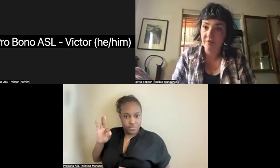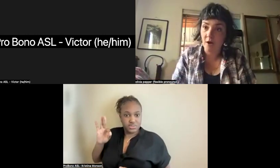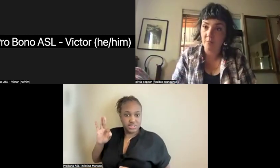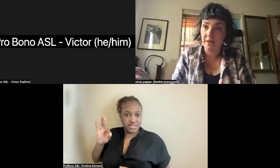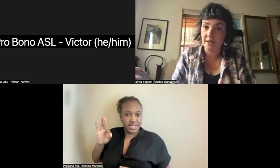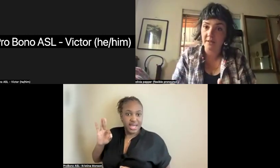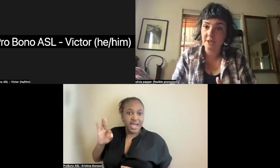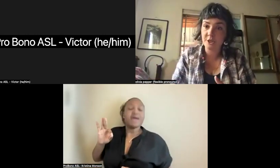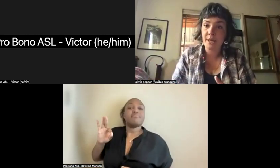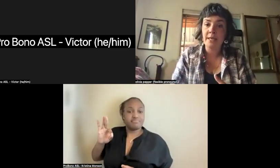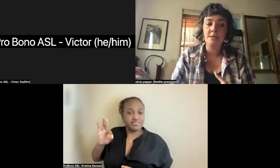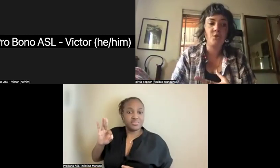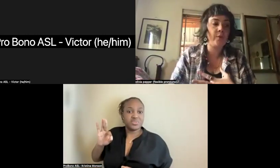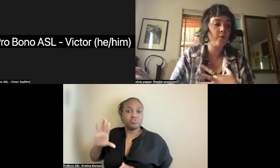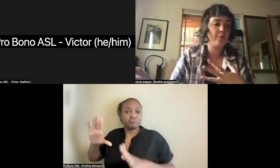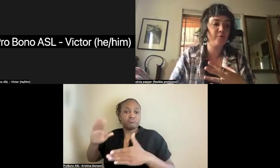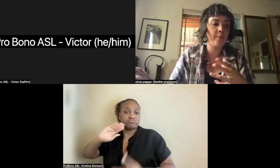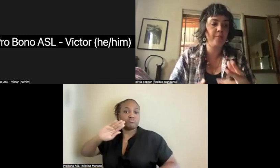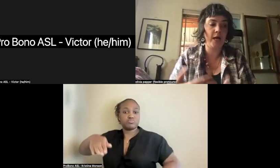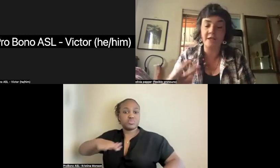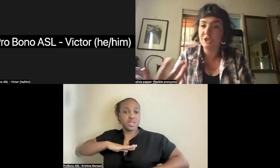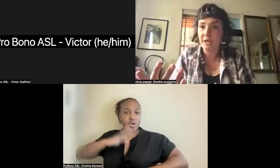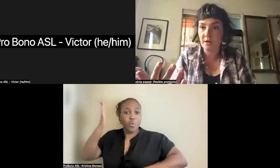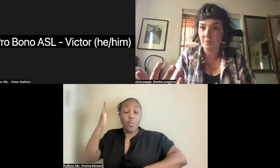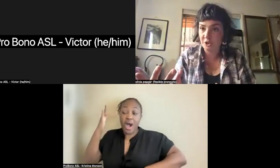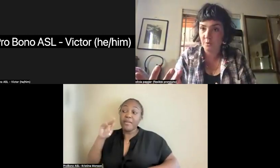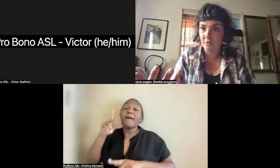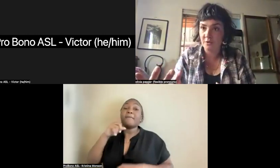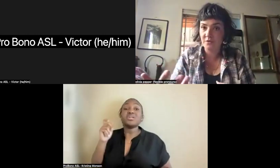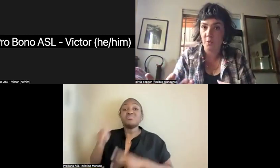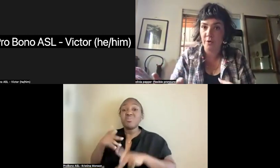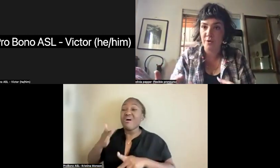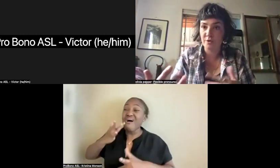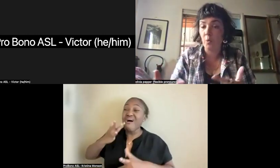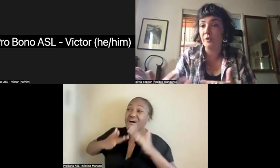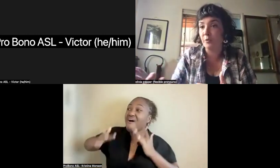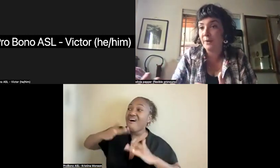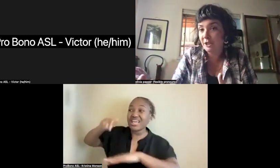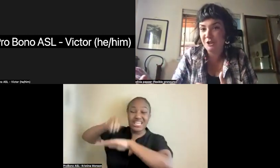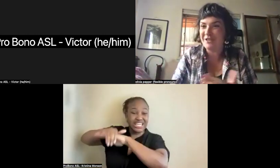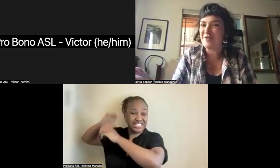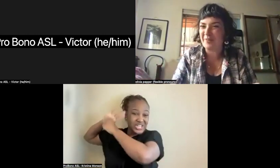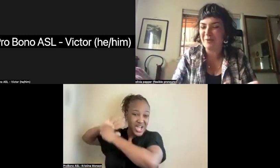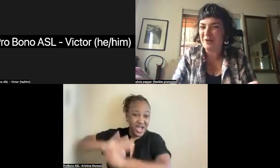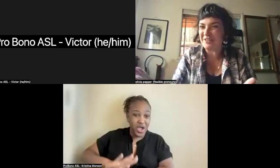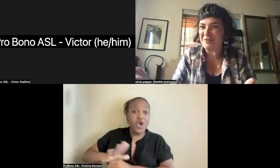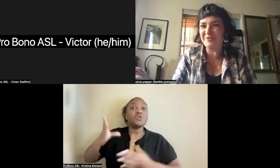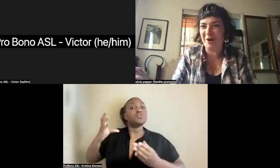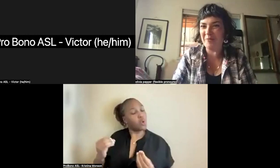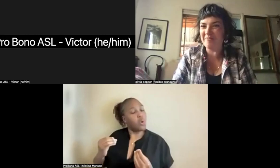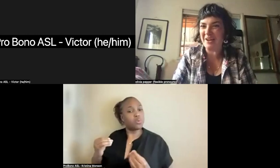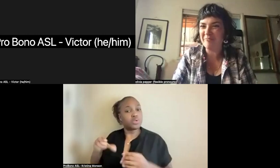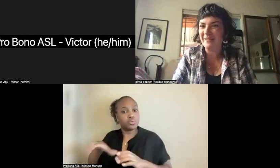starved out by the English. So they would perform punishing rituals for toward the rich, even though they were also